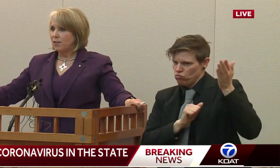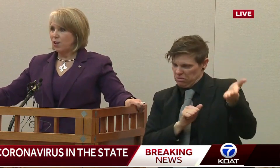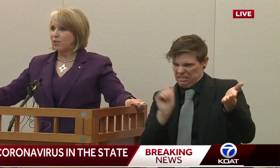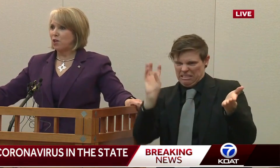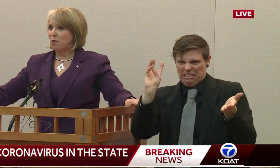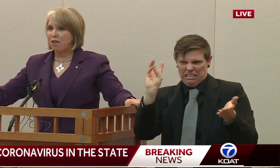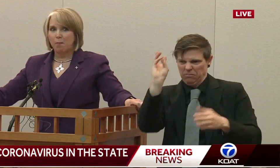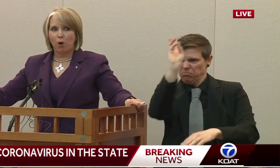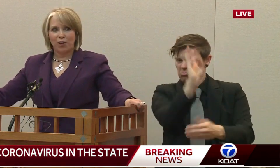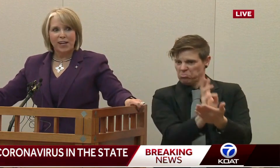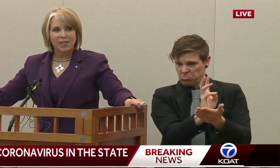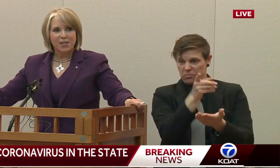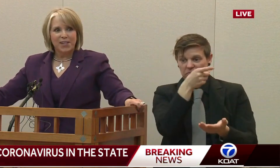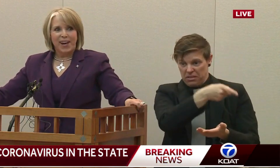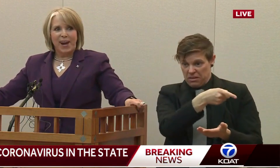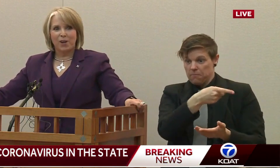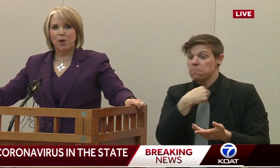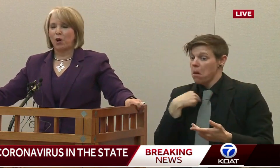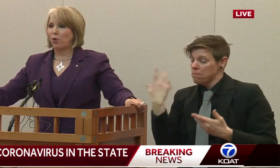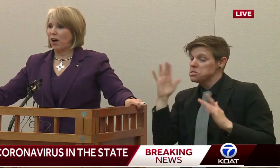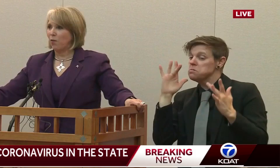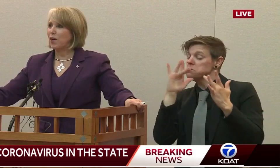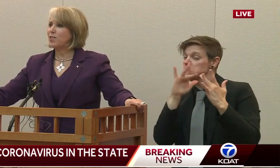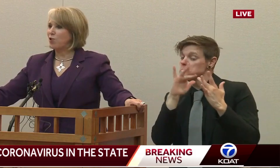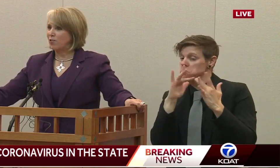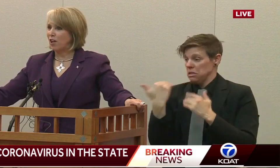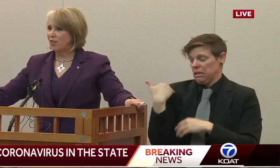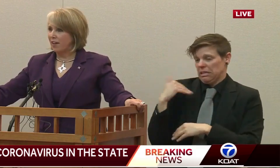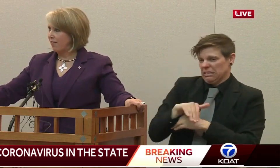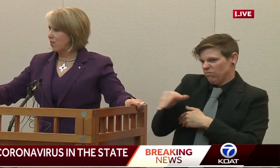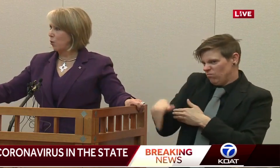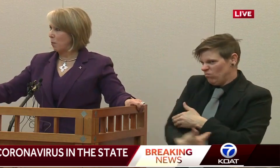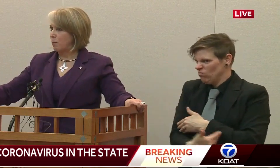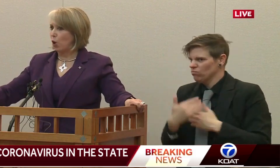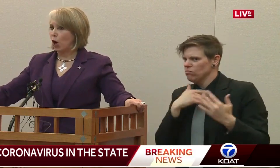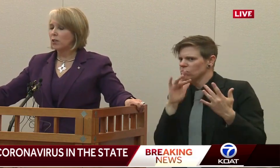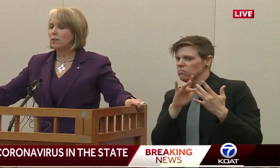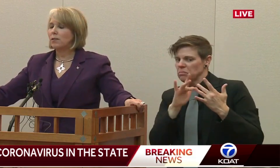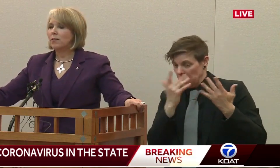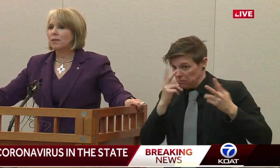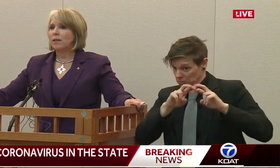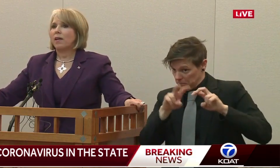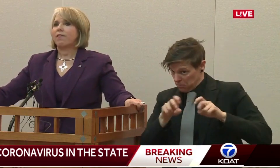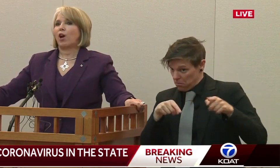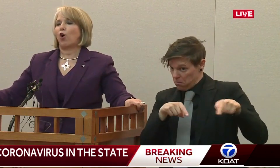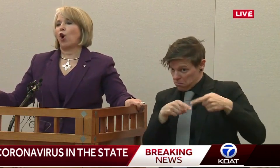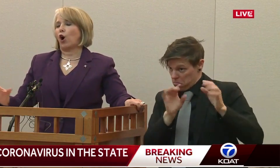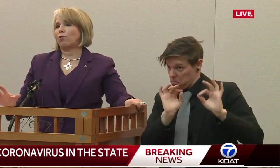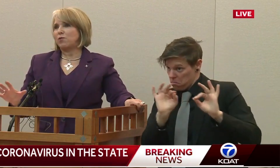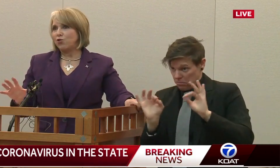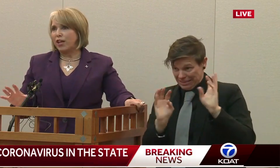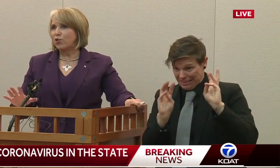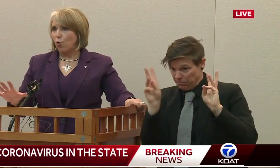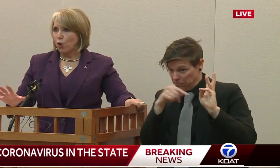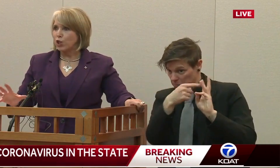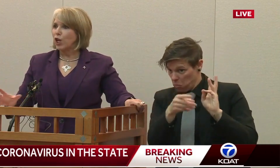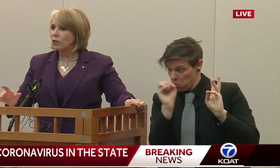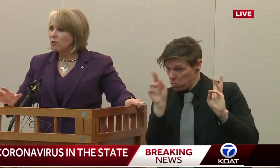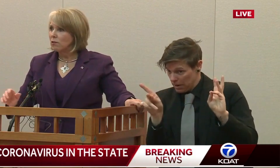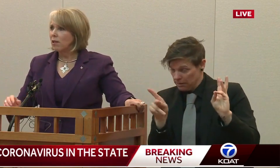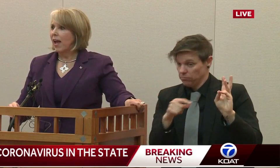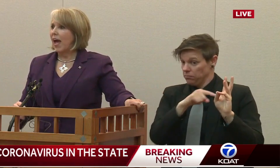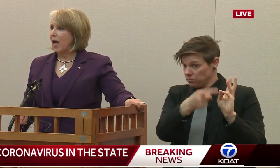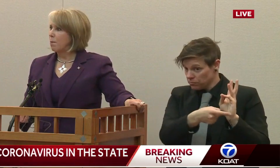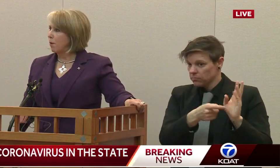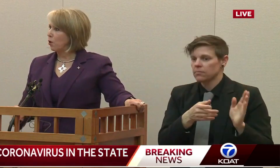texting with them all night, and we are reassessing that that's where people are. There are six or